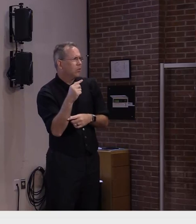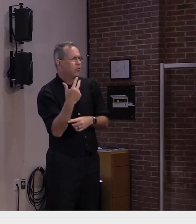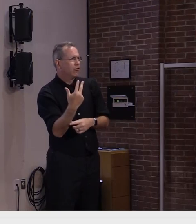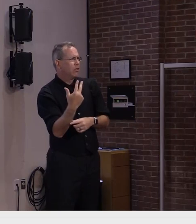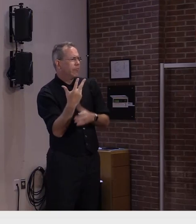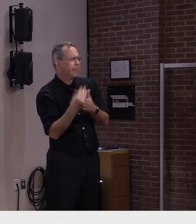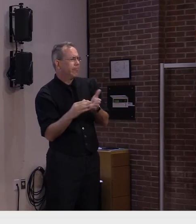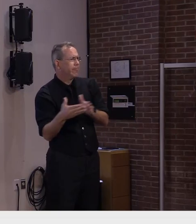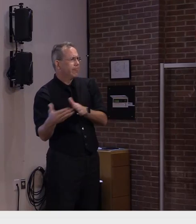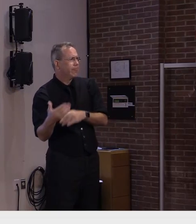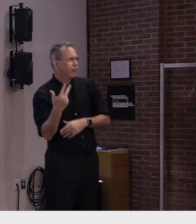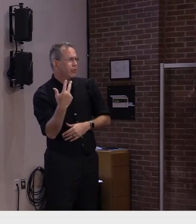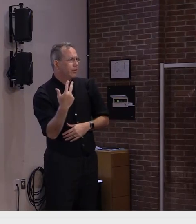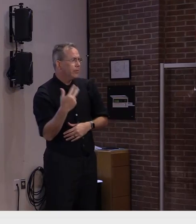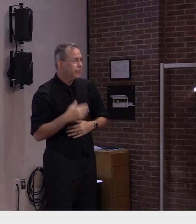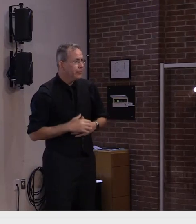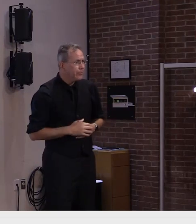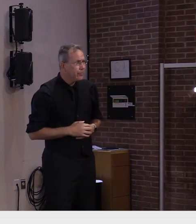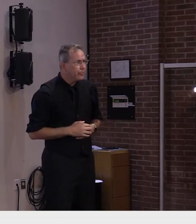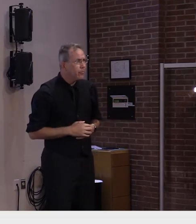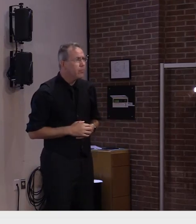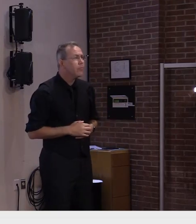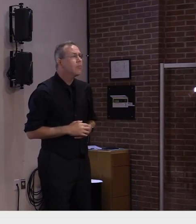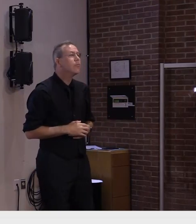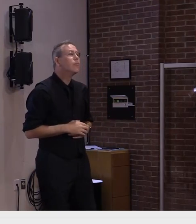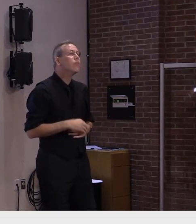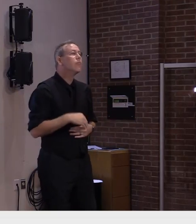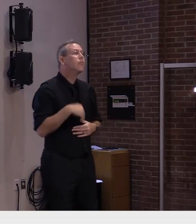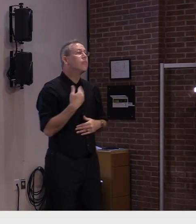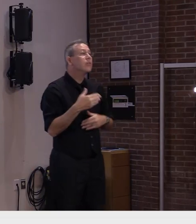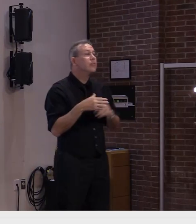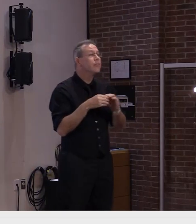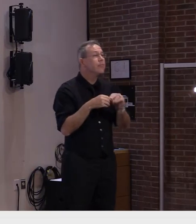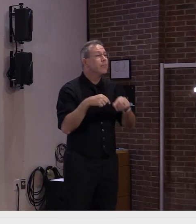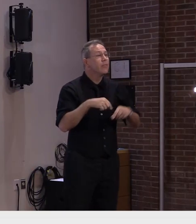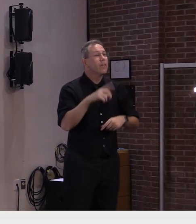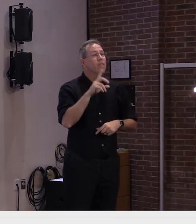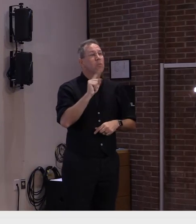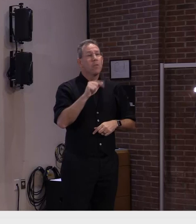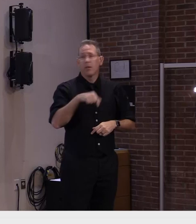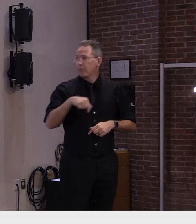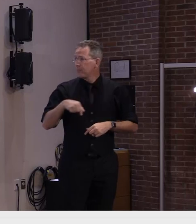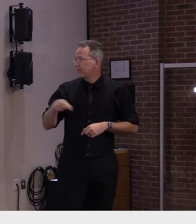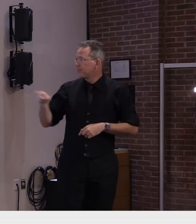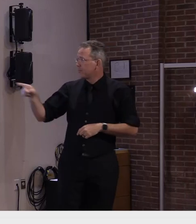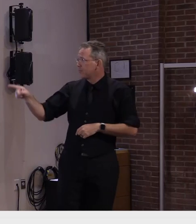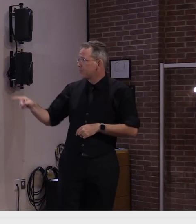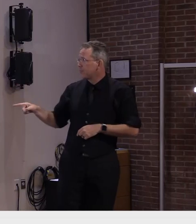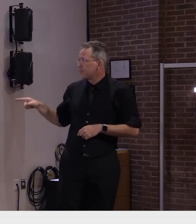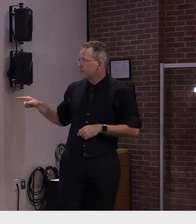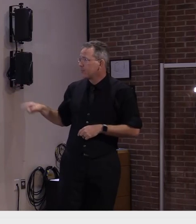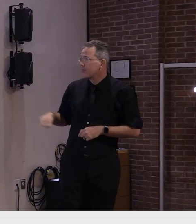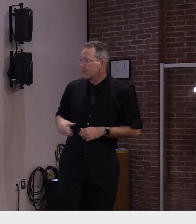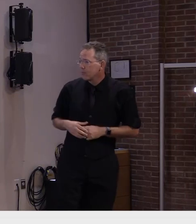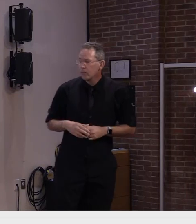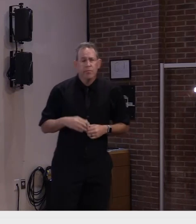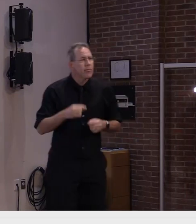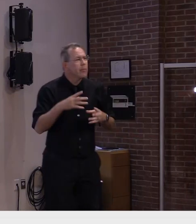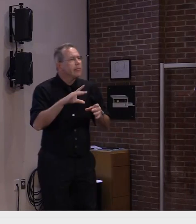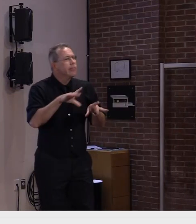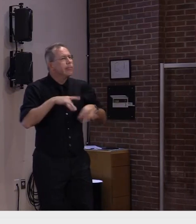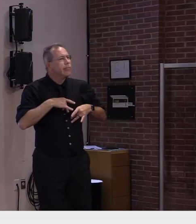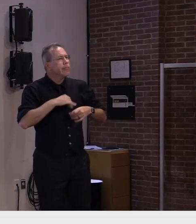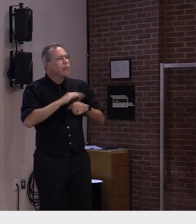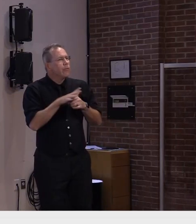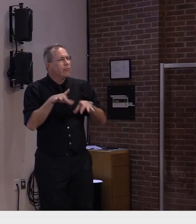country looking more specifically at the vermont data a chart that we showed a couple of weeks ago looks at the vaccination rates of those